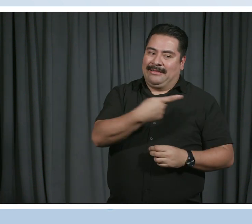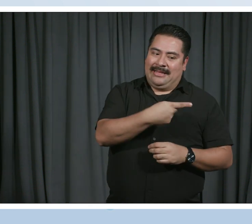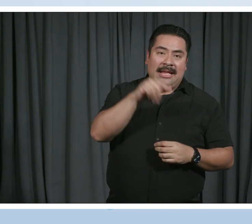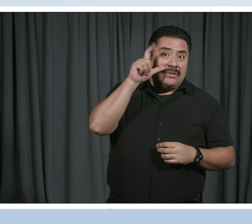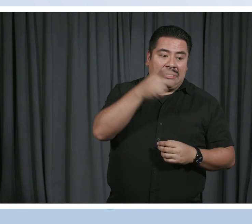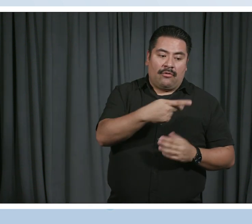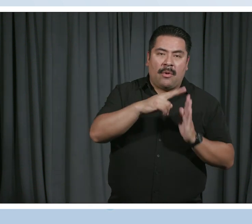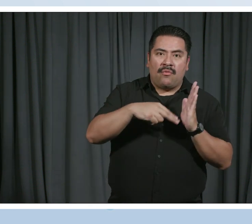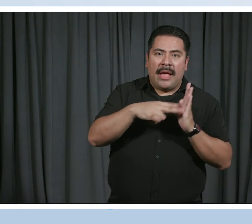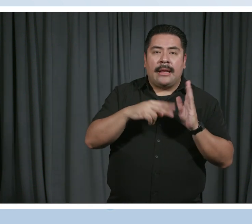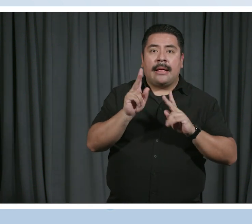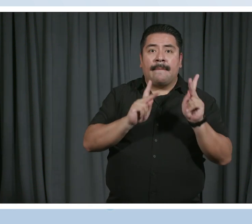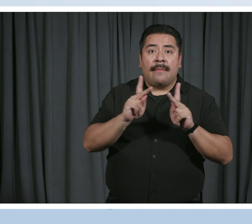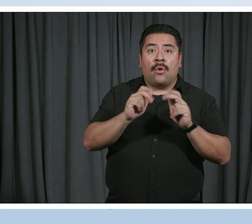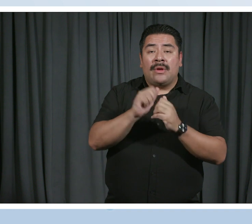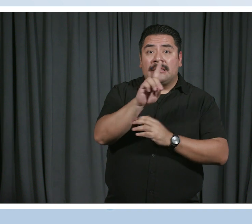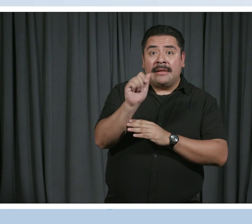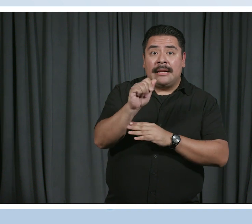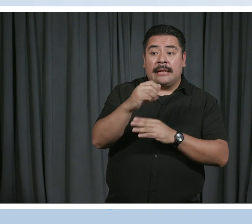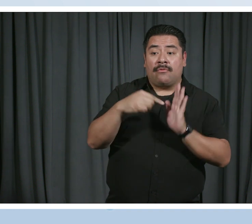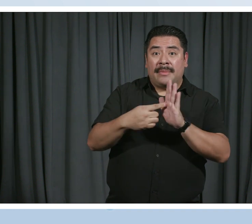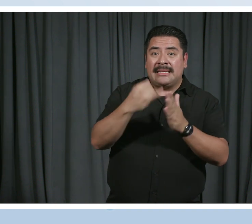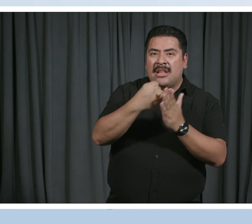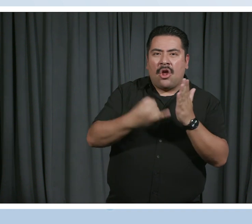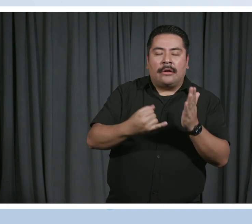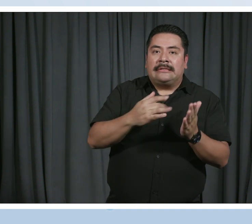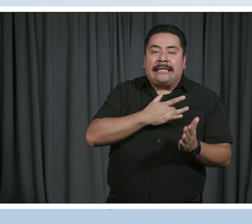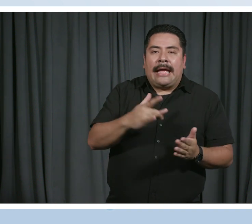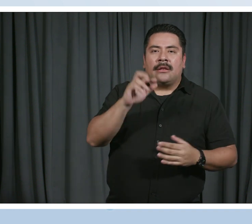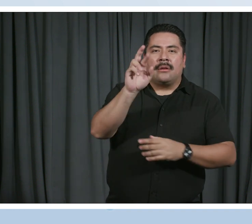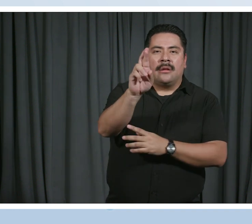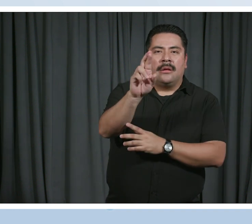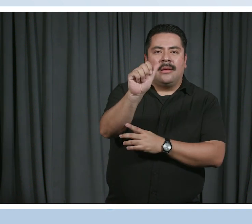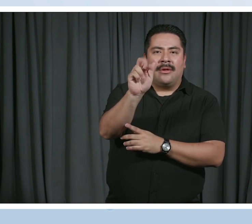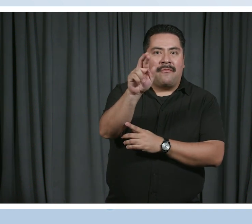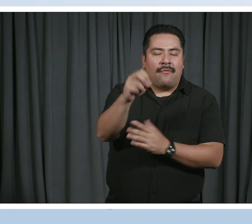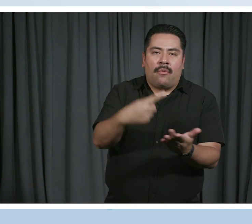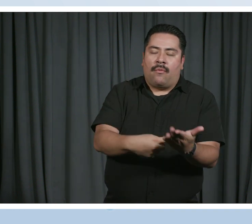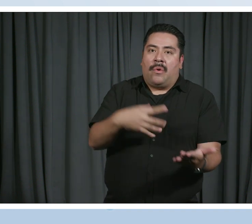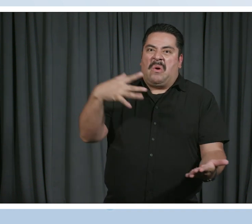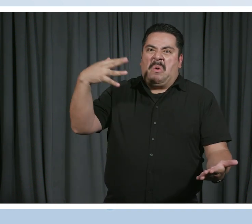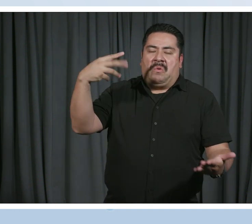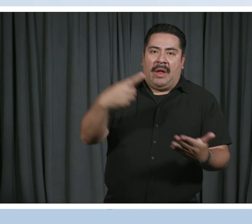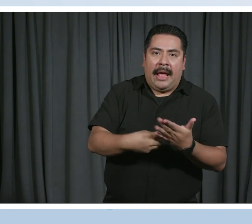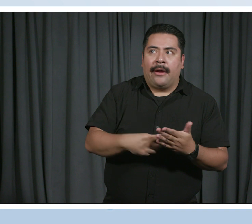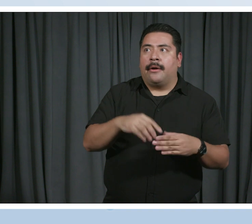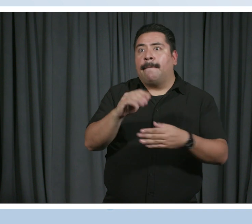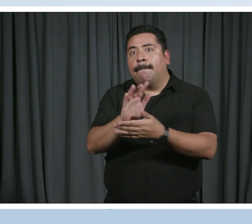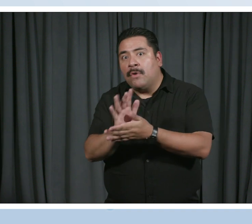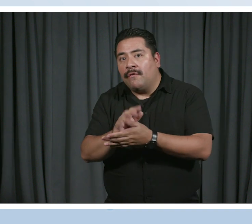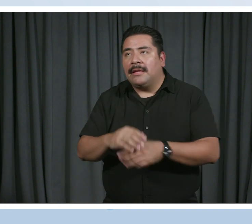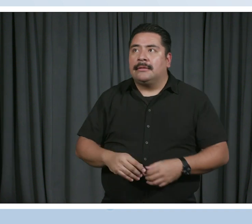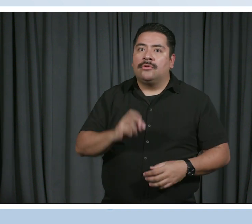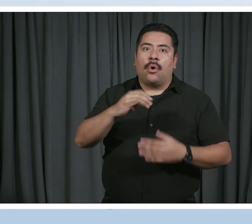represented in art. And so how rare that is in movies, in murals, like the ones